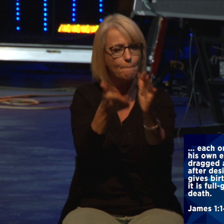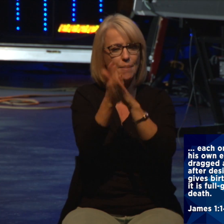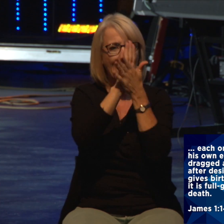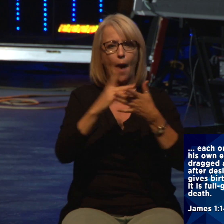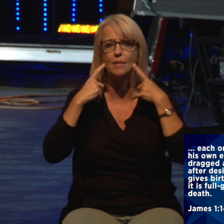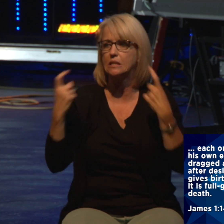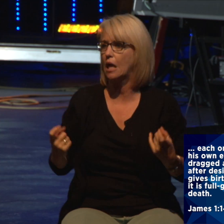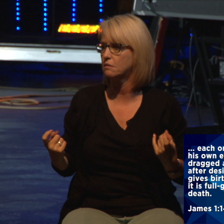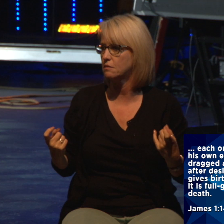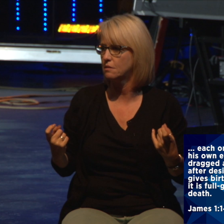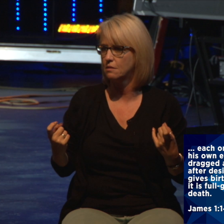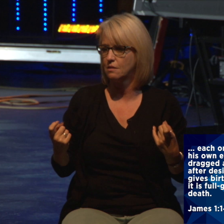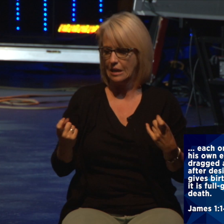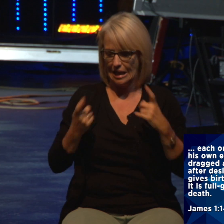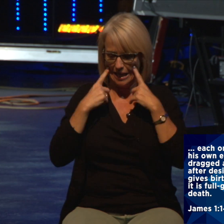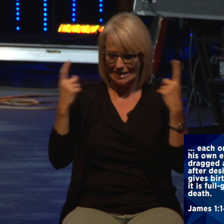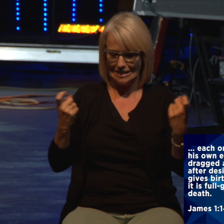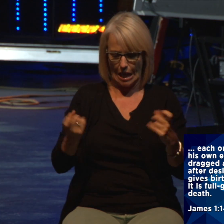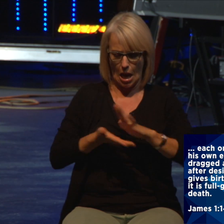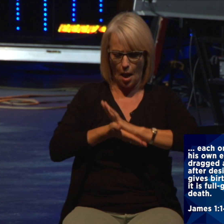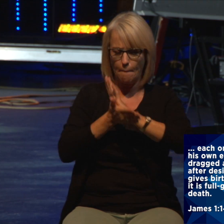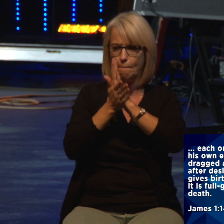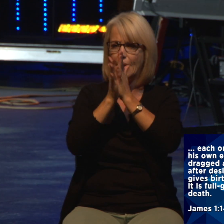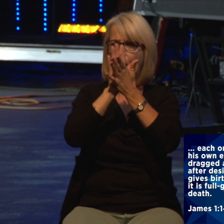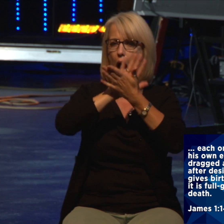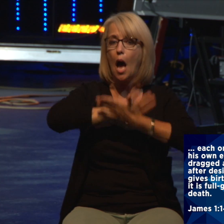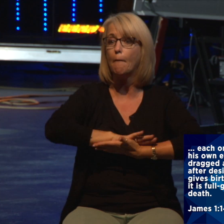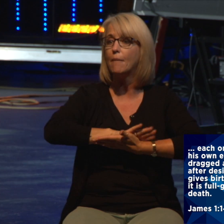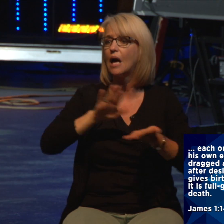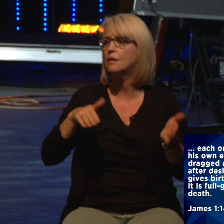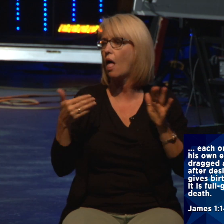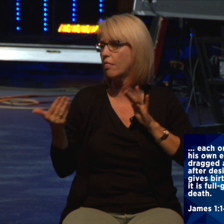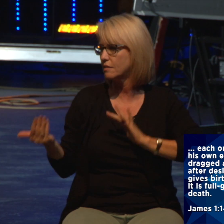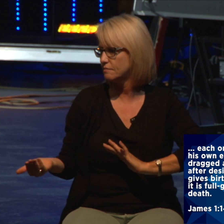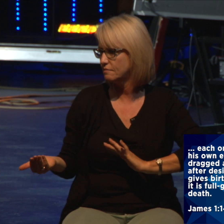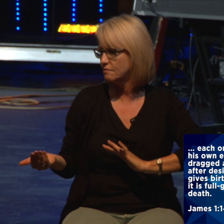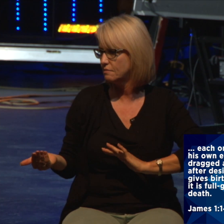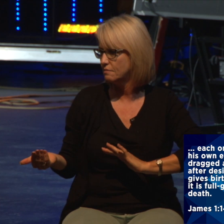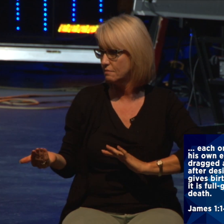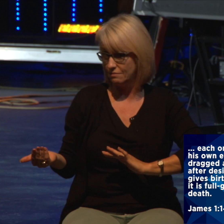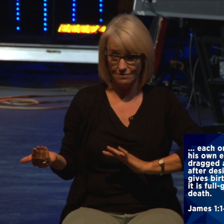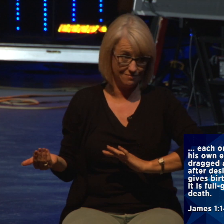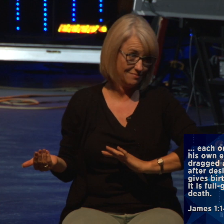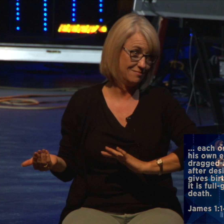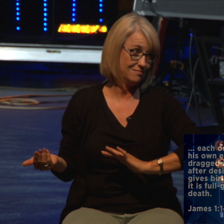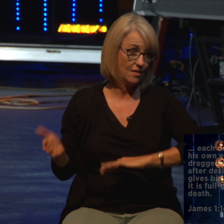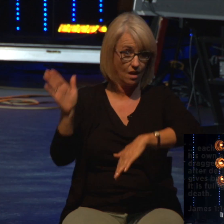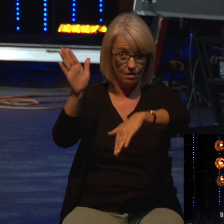birth to sin, and sin, when it is full grown, gives birth to death. That is a warning